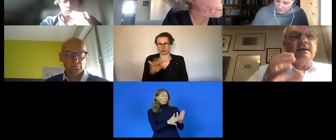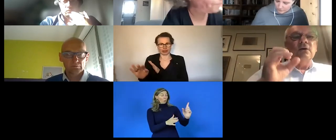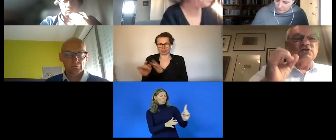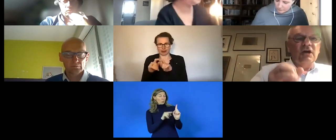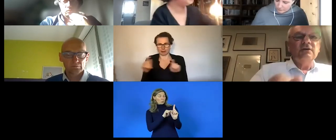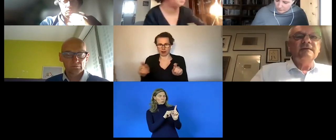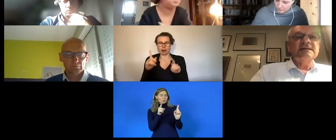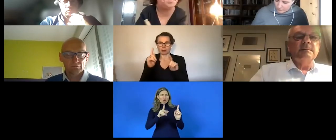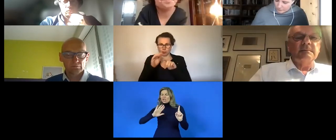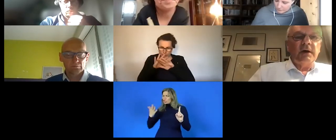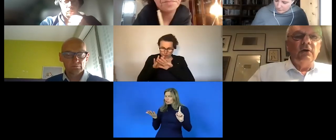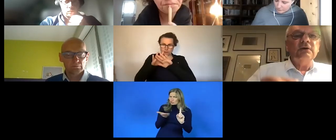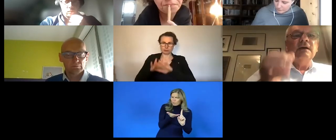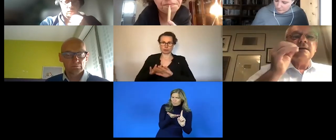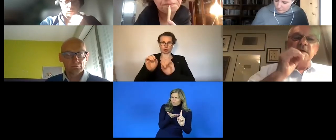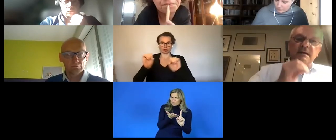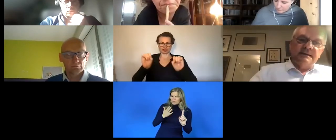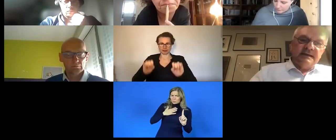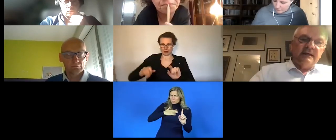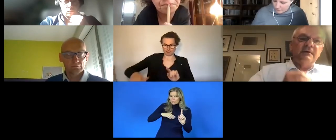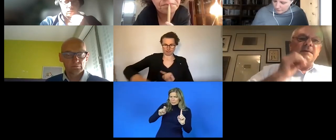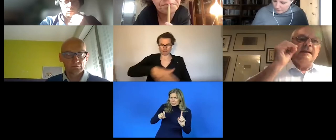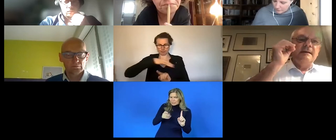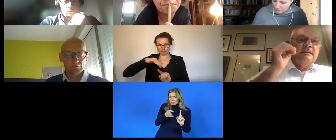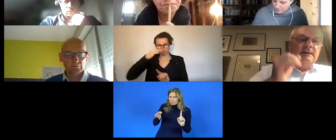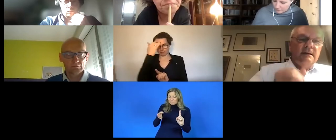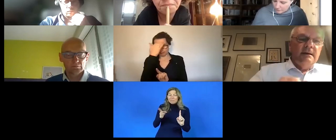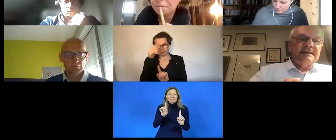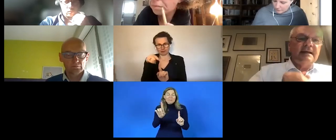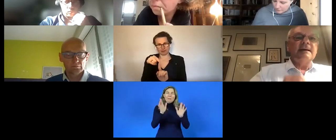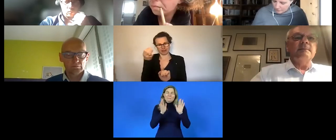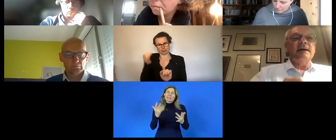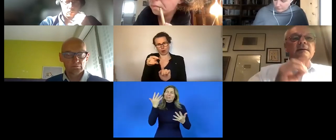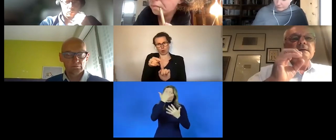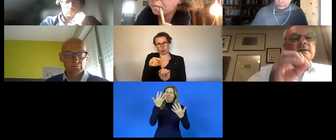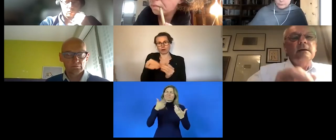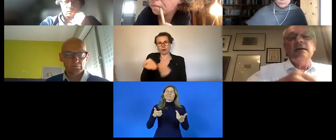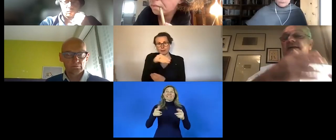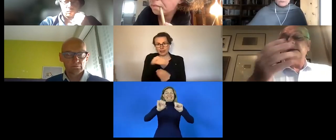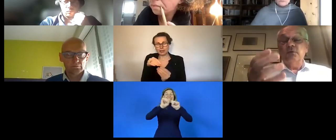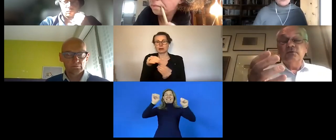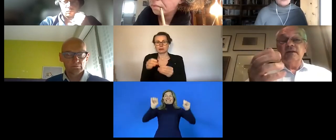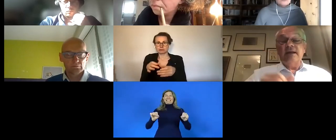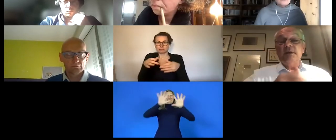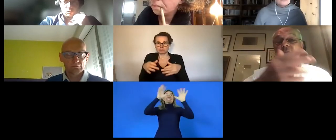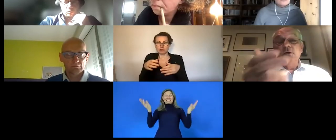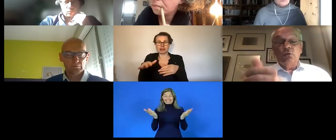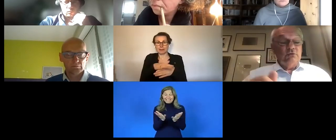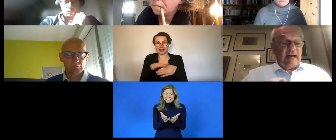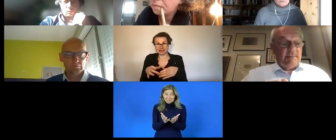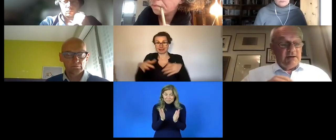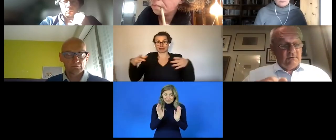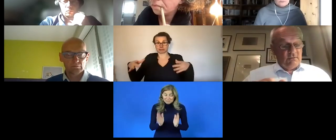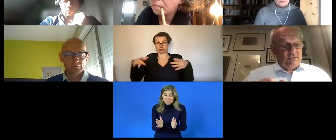we really have to consider the whole system i think in order to make sure that someone who's in